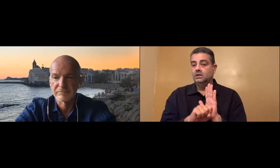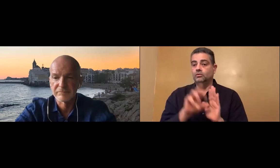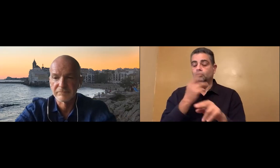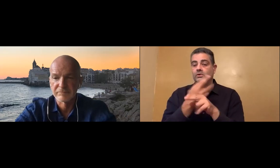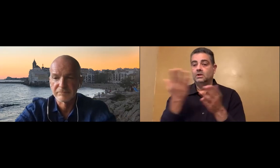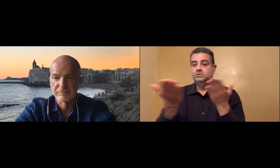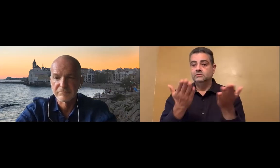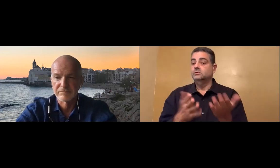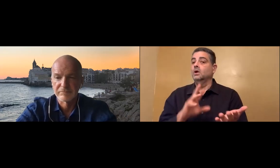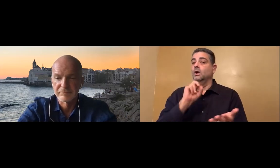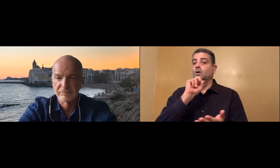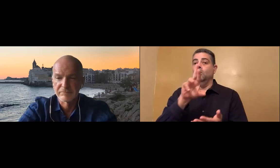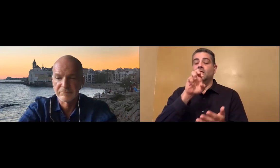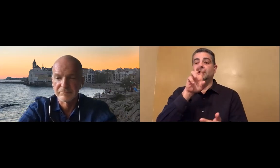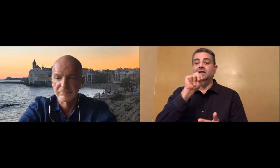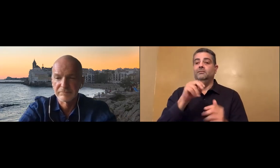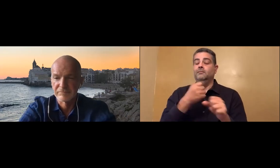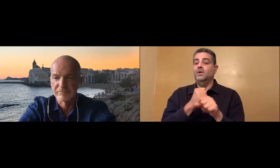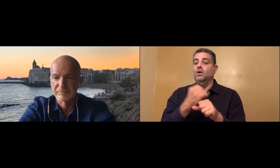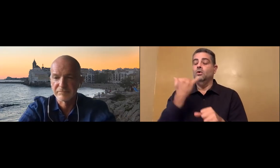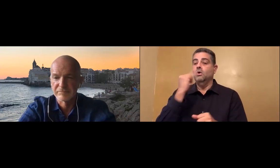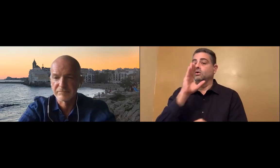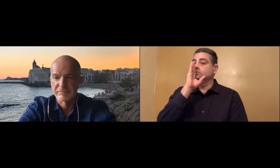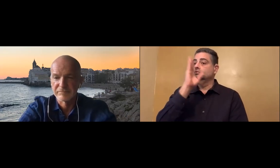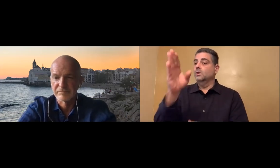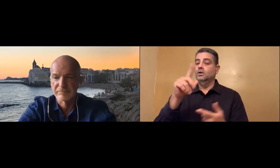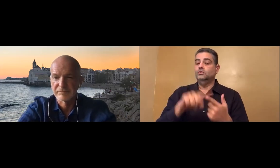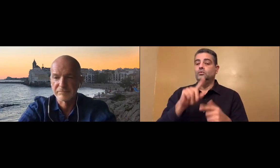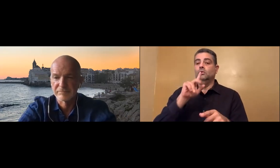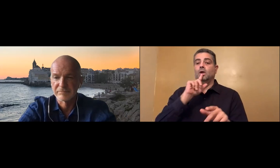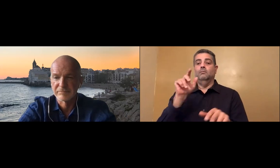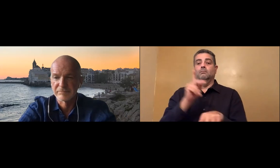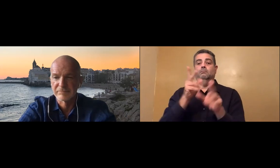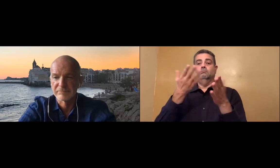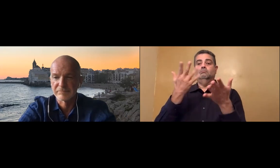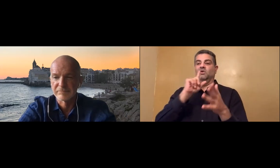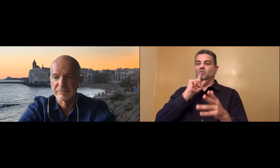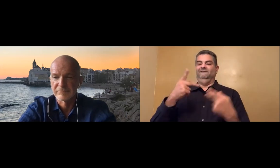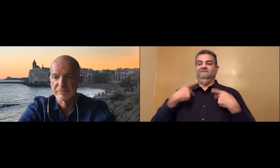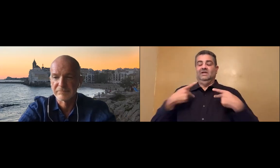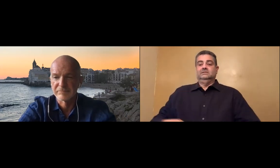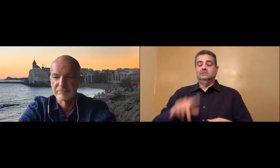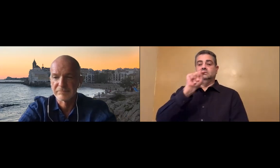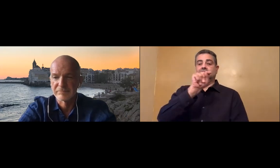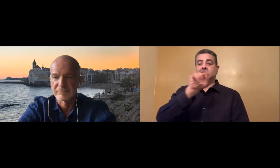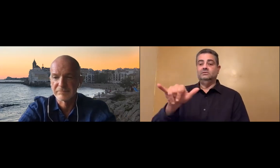etc. Through your state relay services. Or even allow them to make